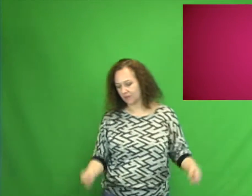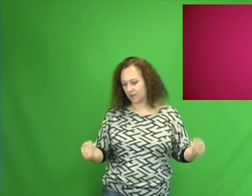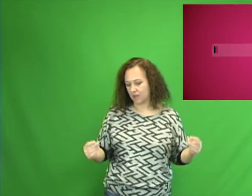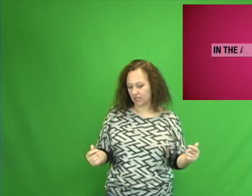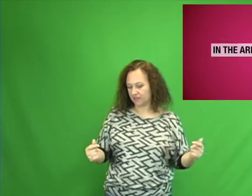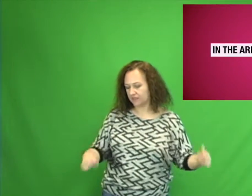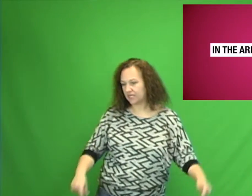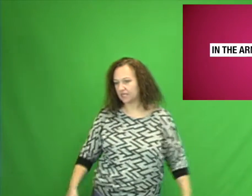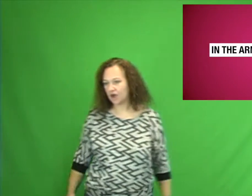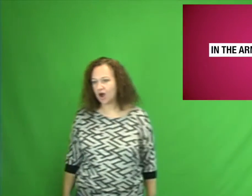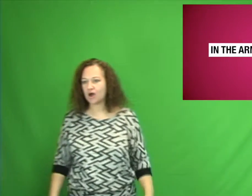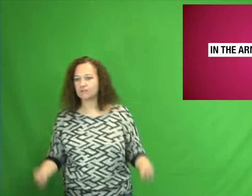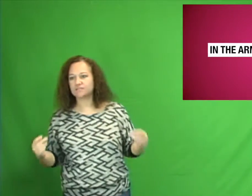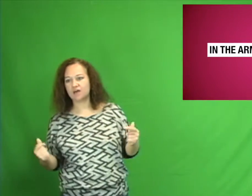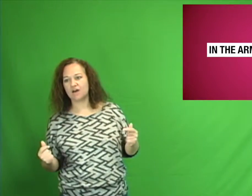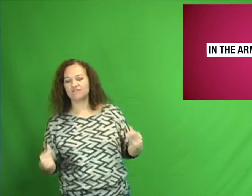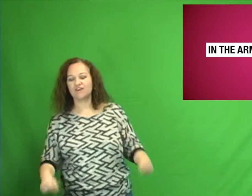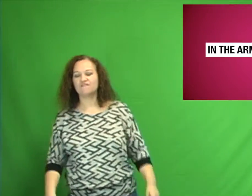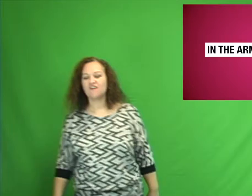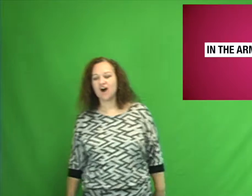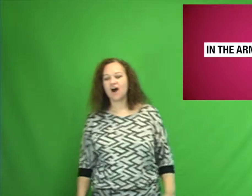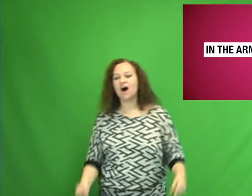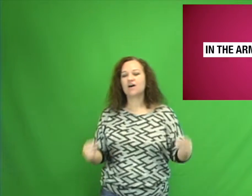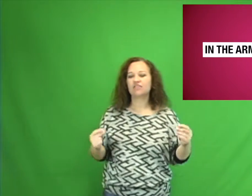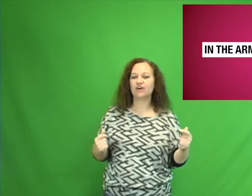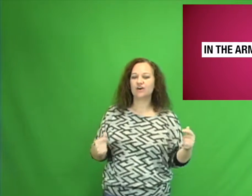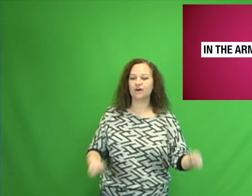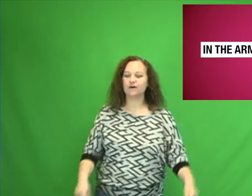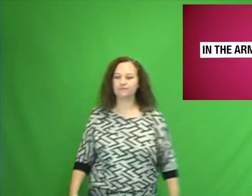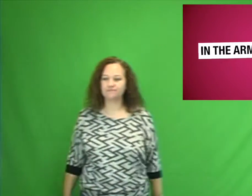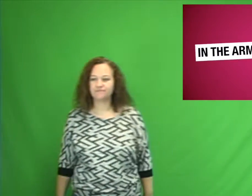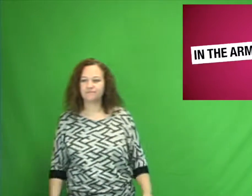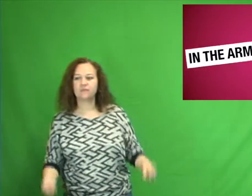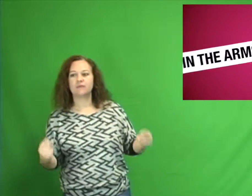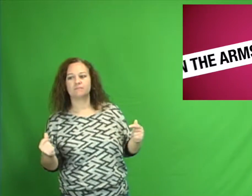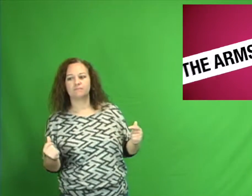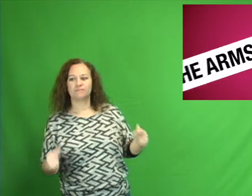In the arms of the Father